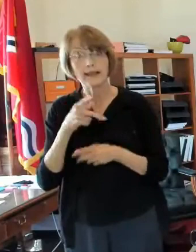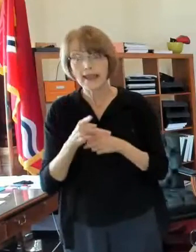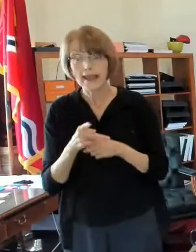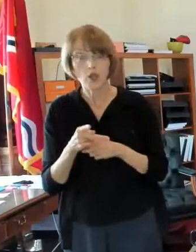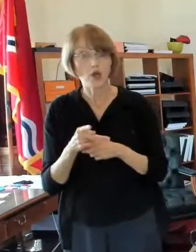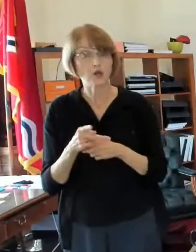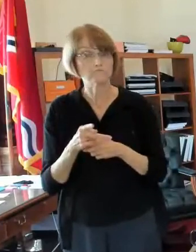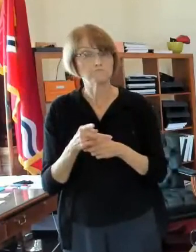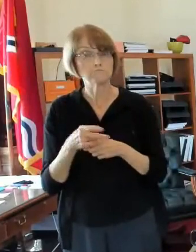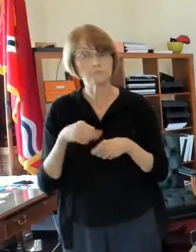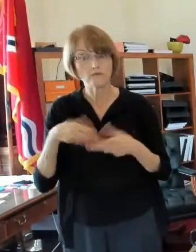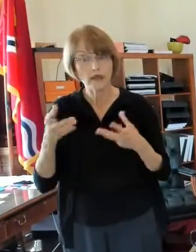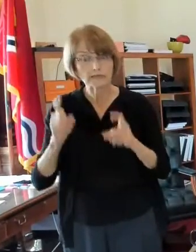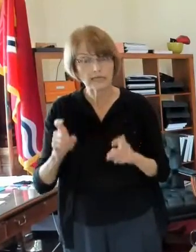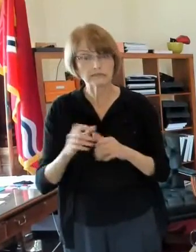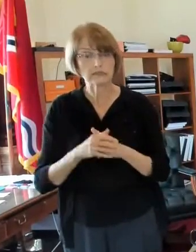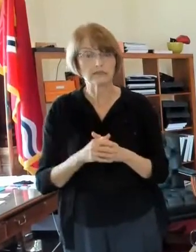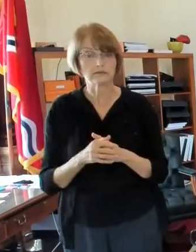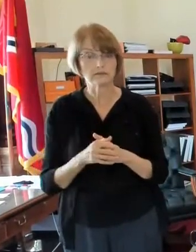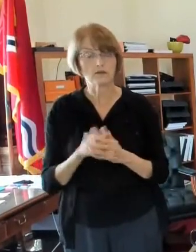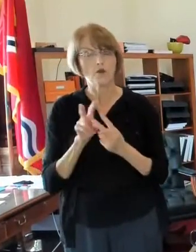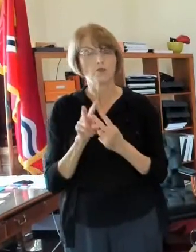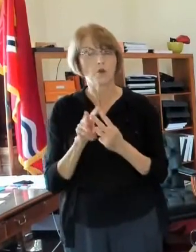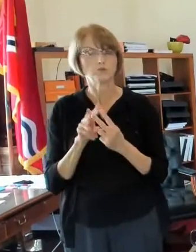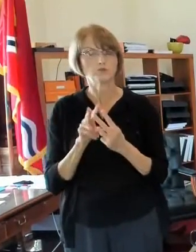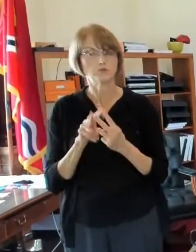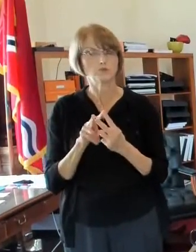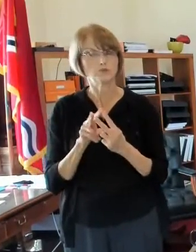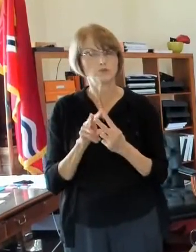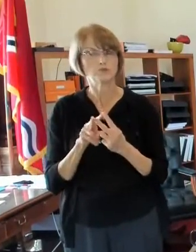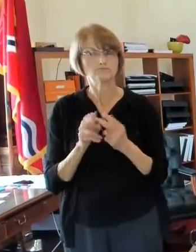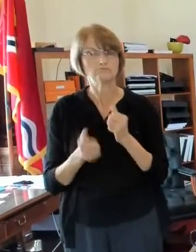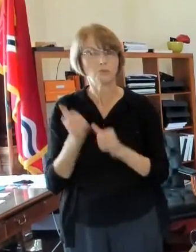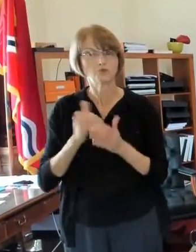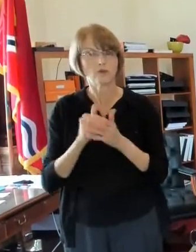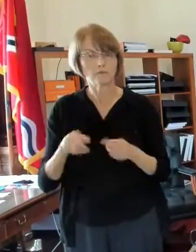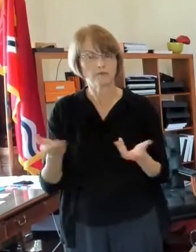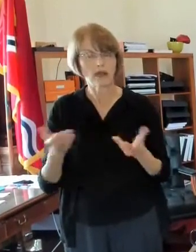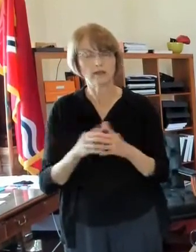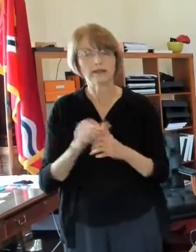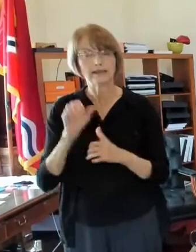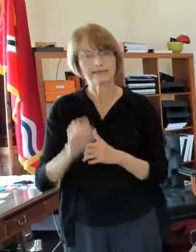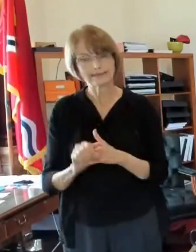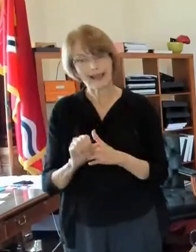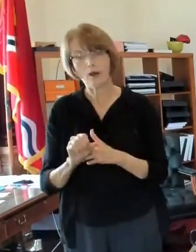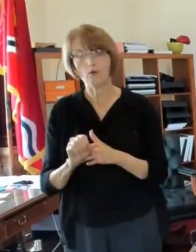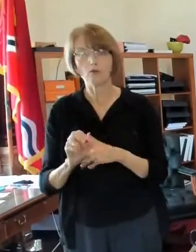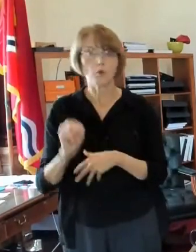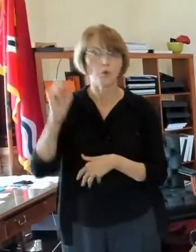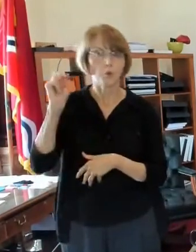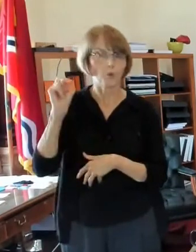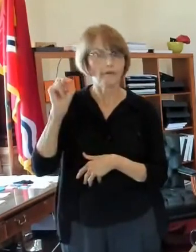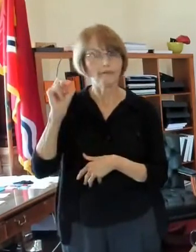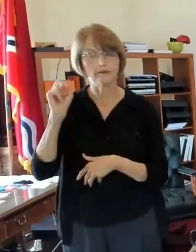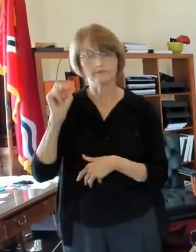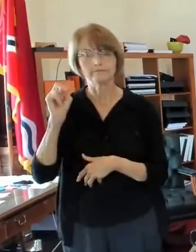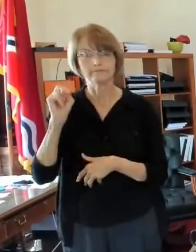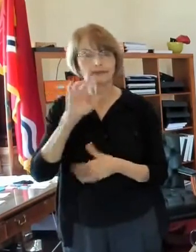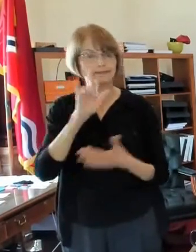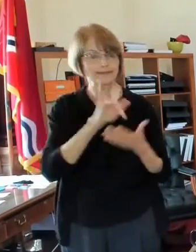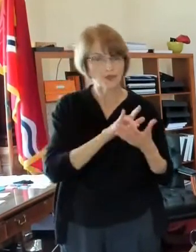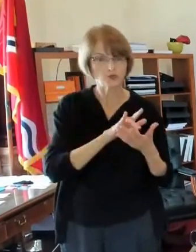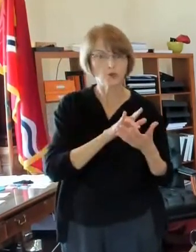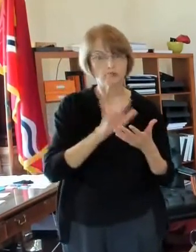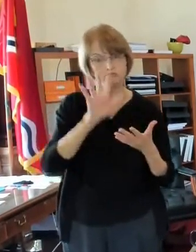those are the two primary places uh and yes south side on the north side uh central